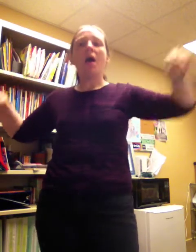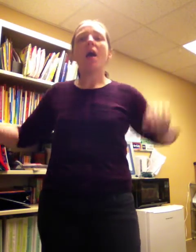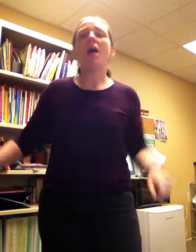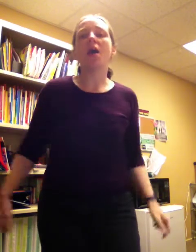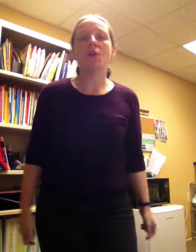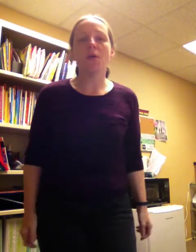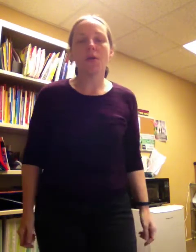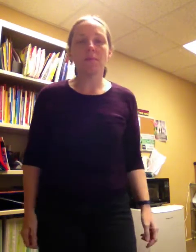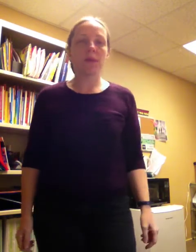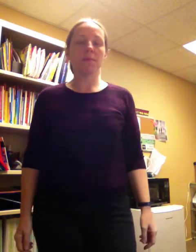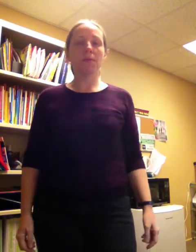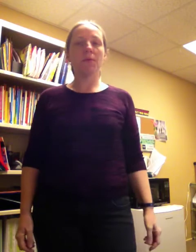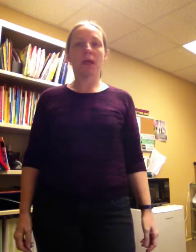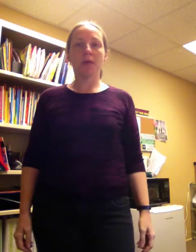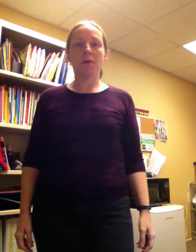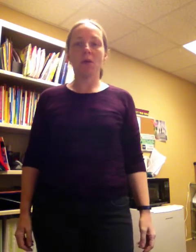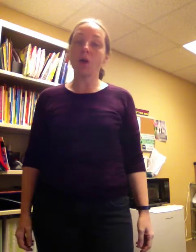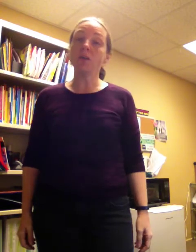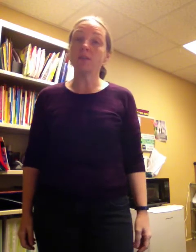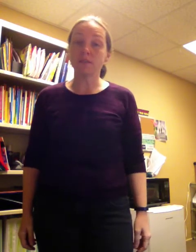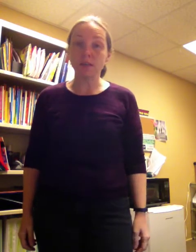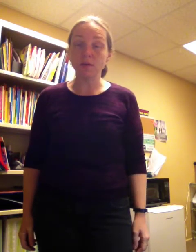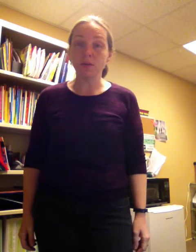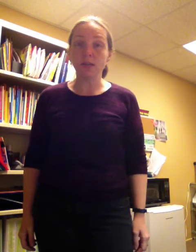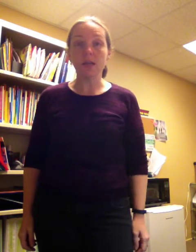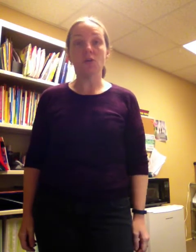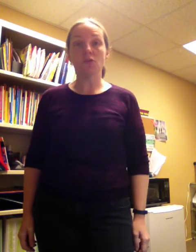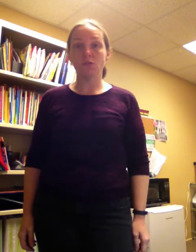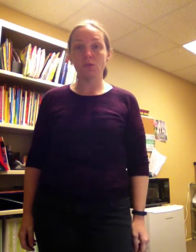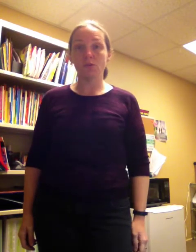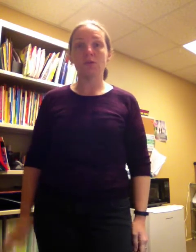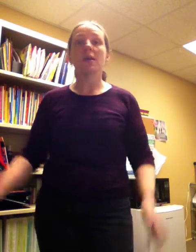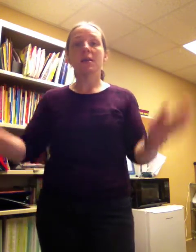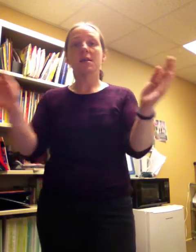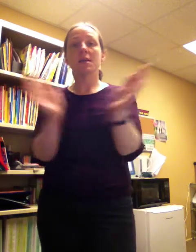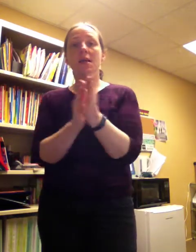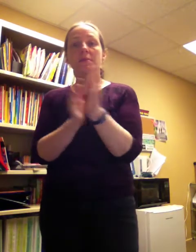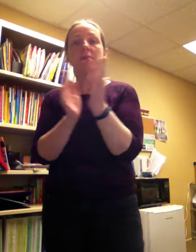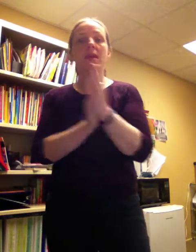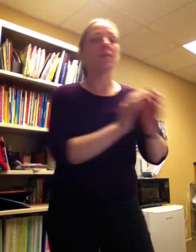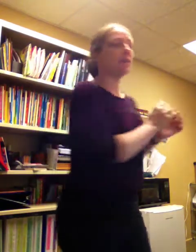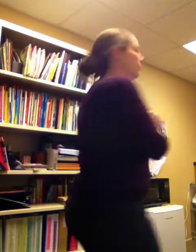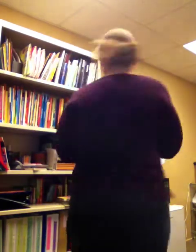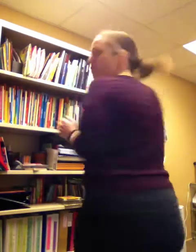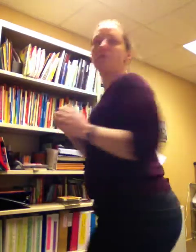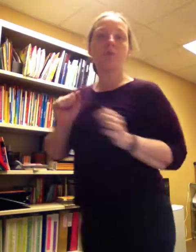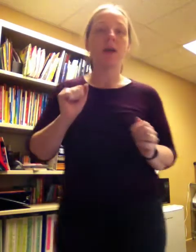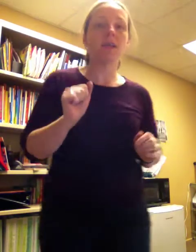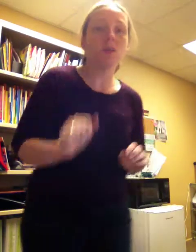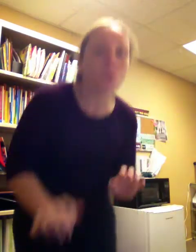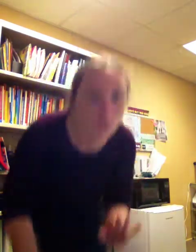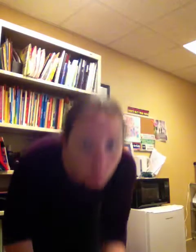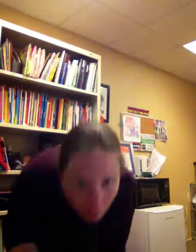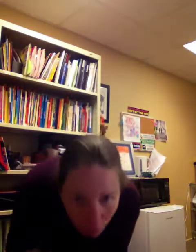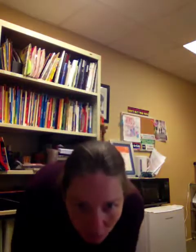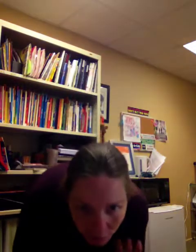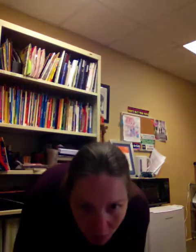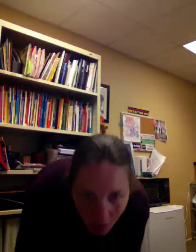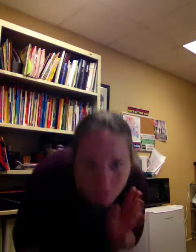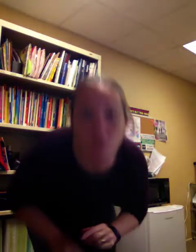and all the people came along to see what he could do. He clapped his hands, he turned around, he walked with four feet on the